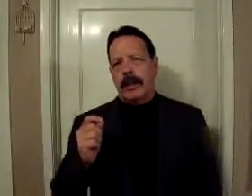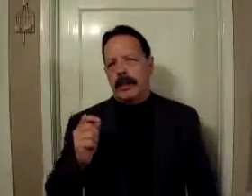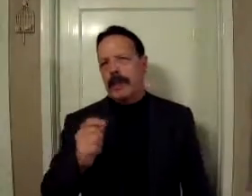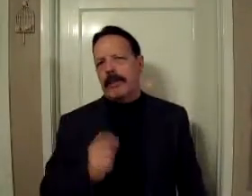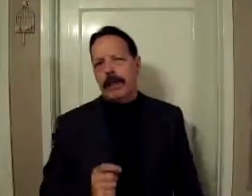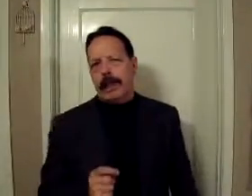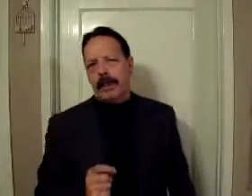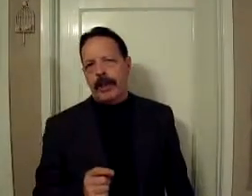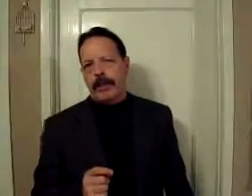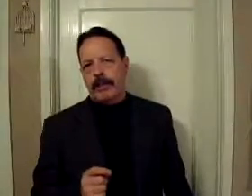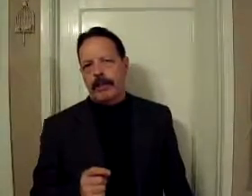city of Galatia,